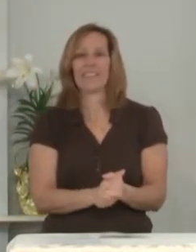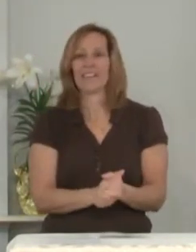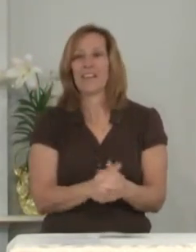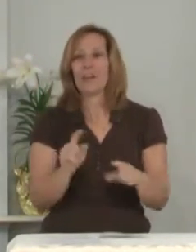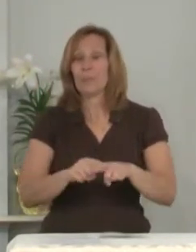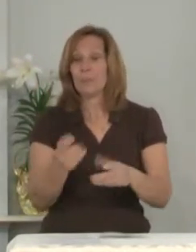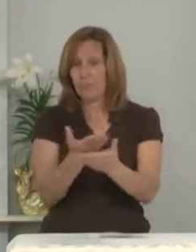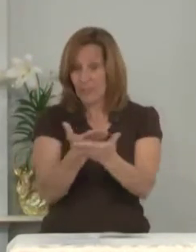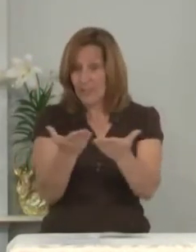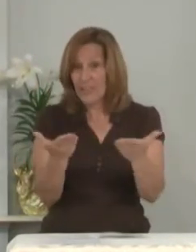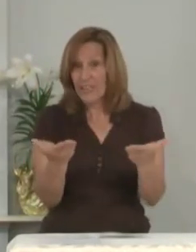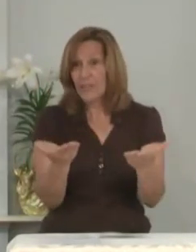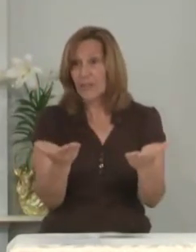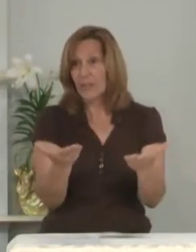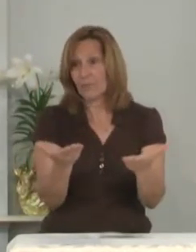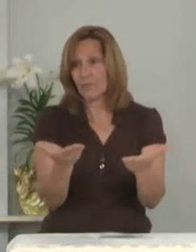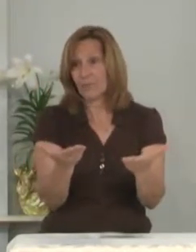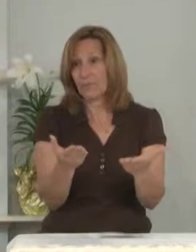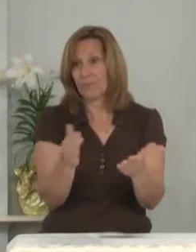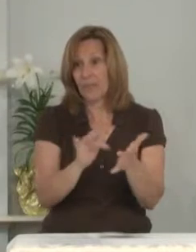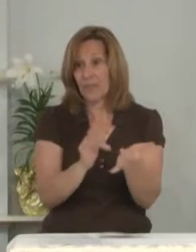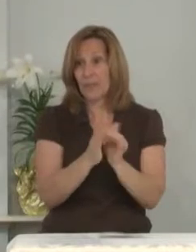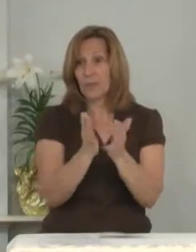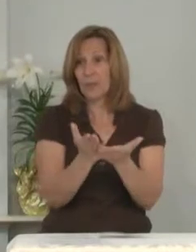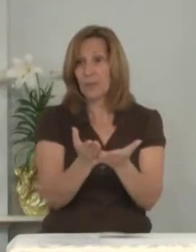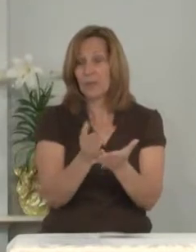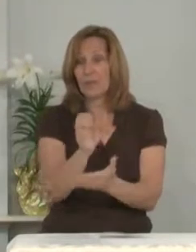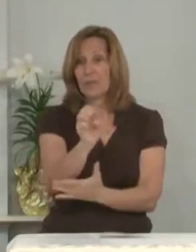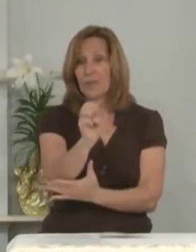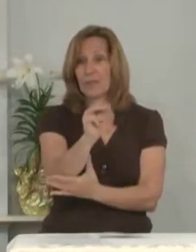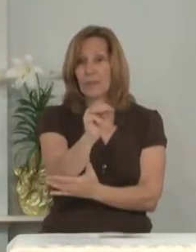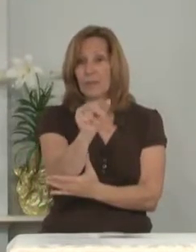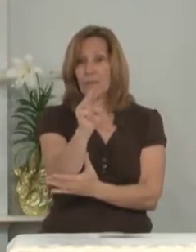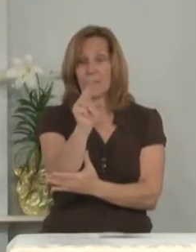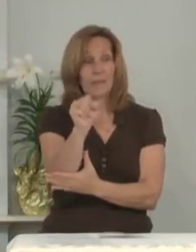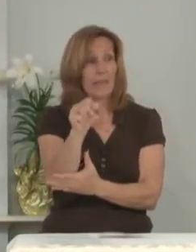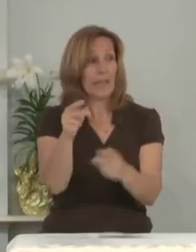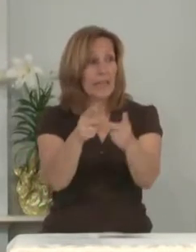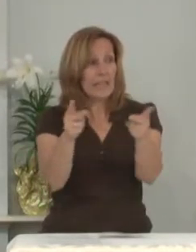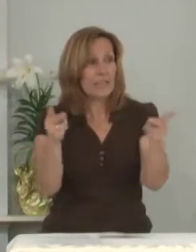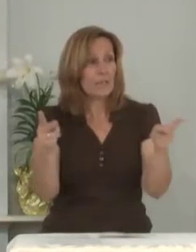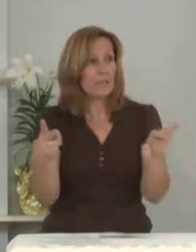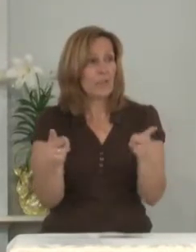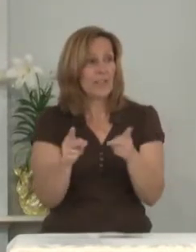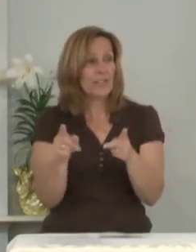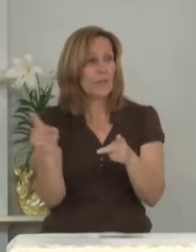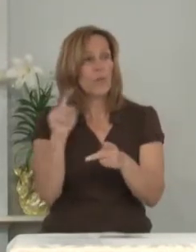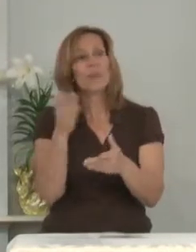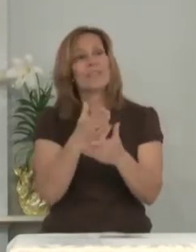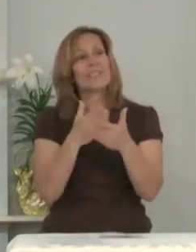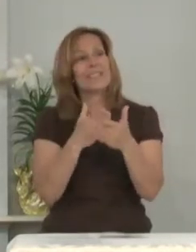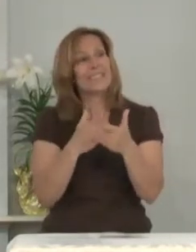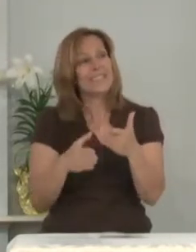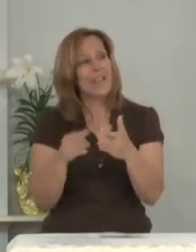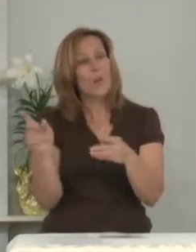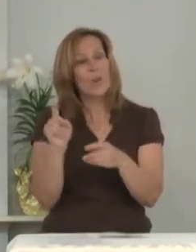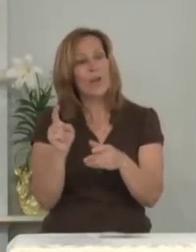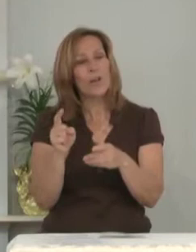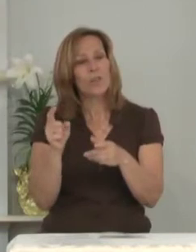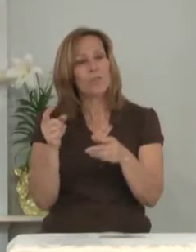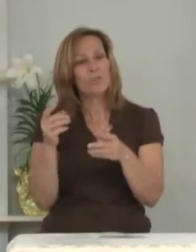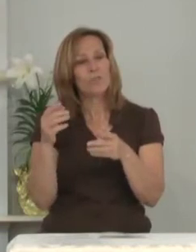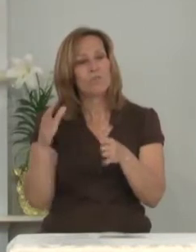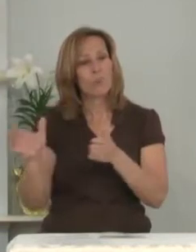But here Emmaus is a place where somewhere along the